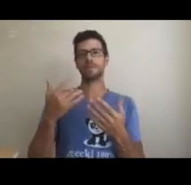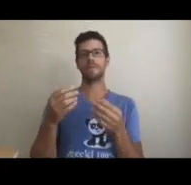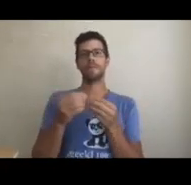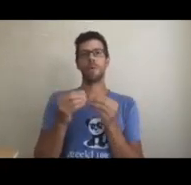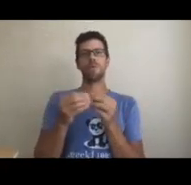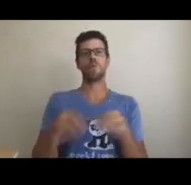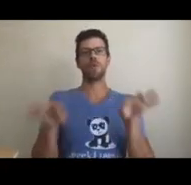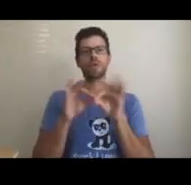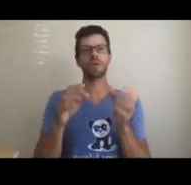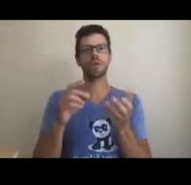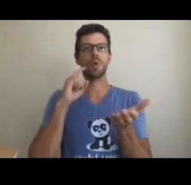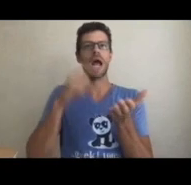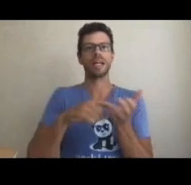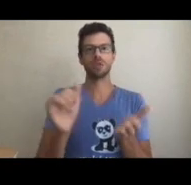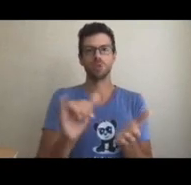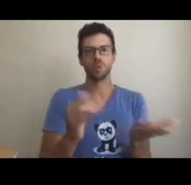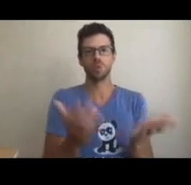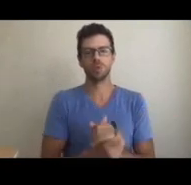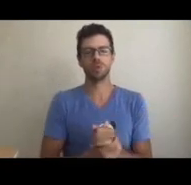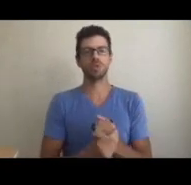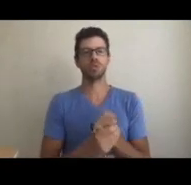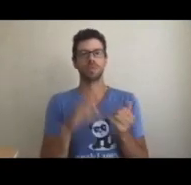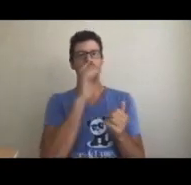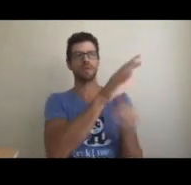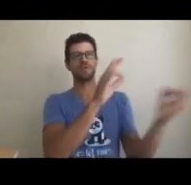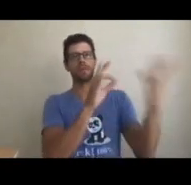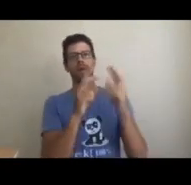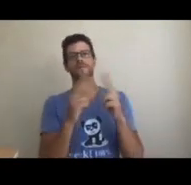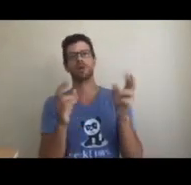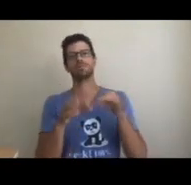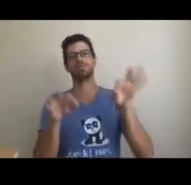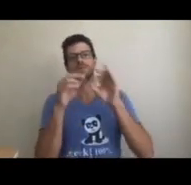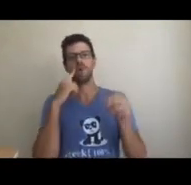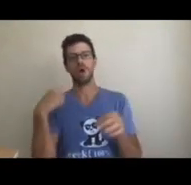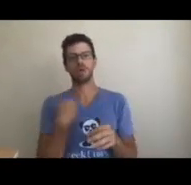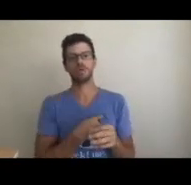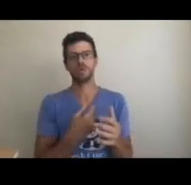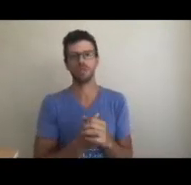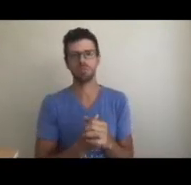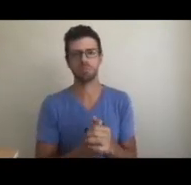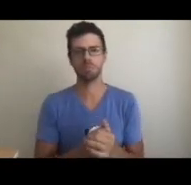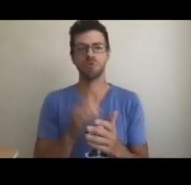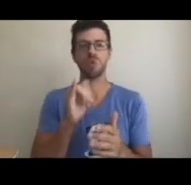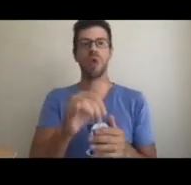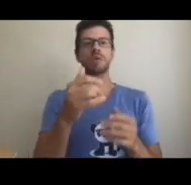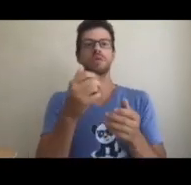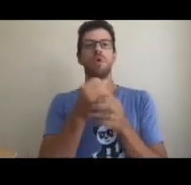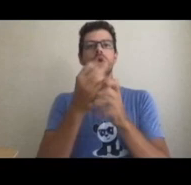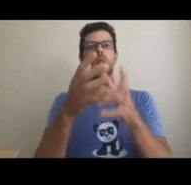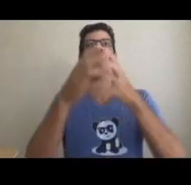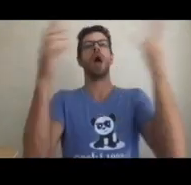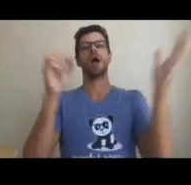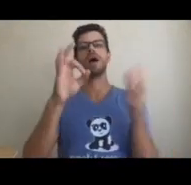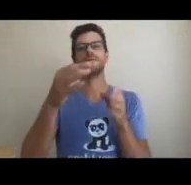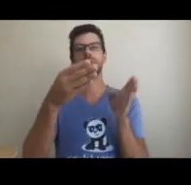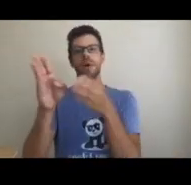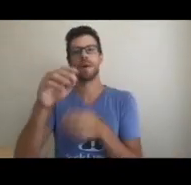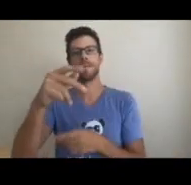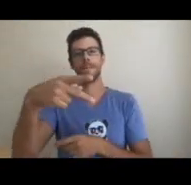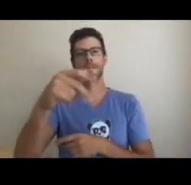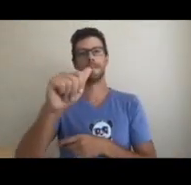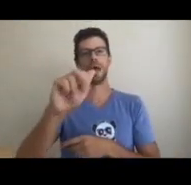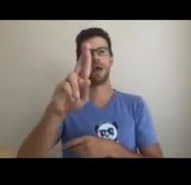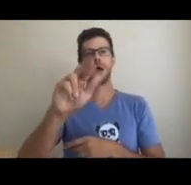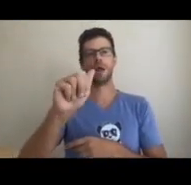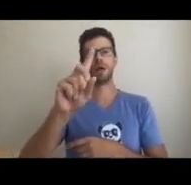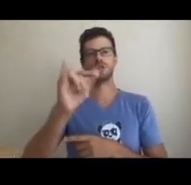by offering a better alternative that may benefit them more, something they may not have thought of on their own. This could lead